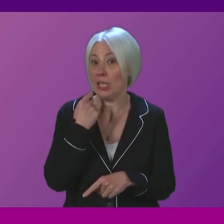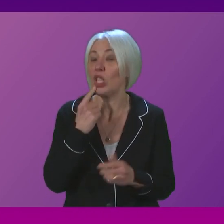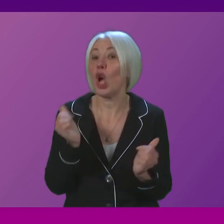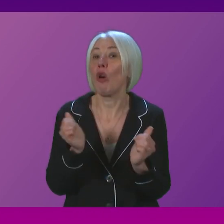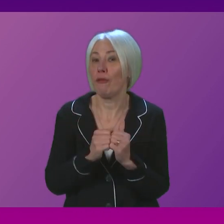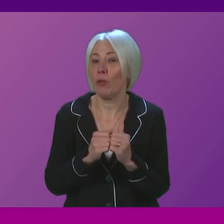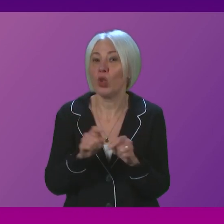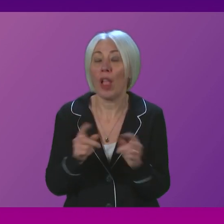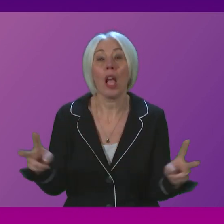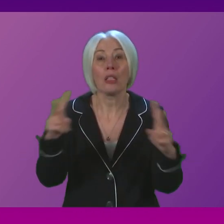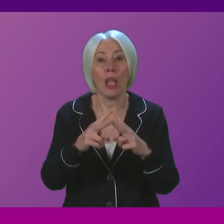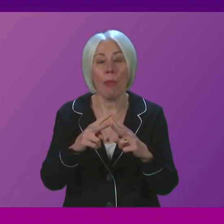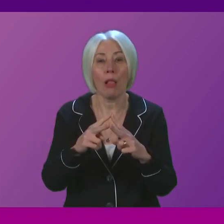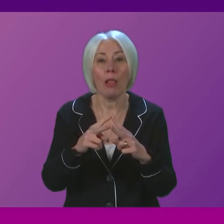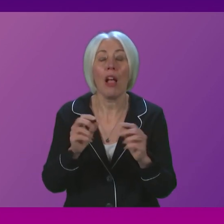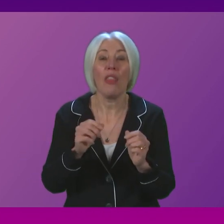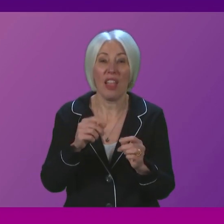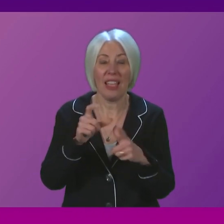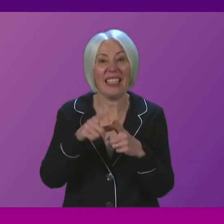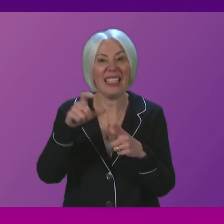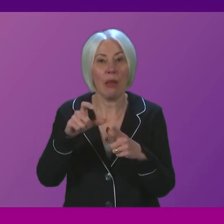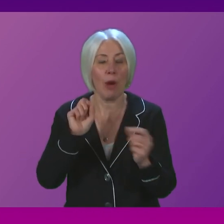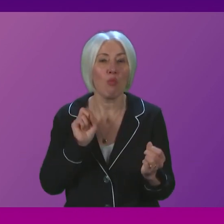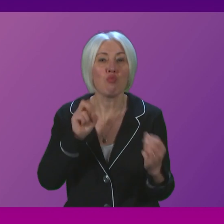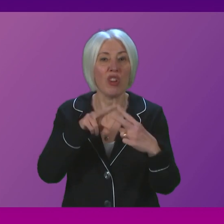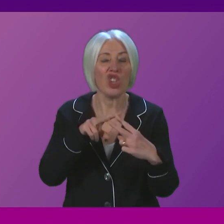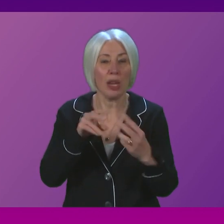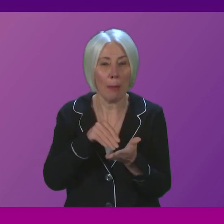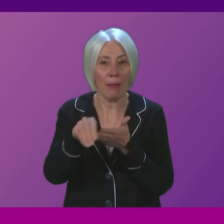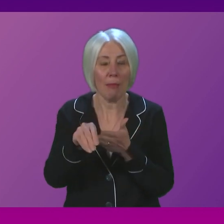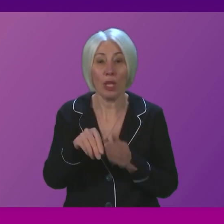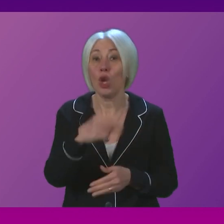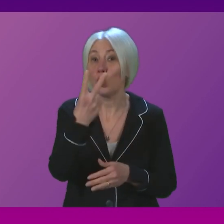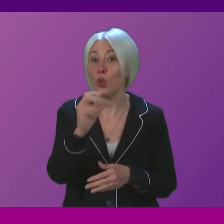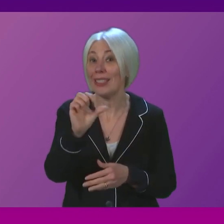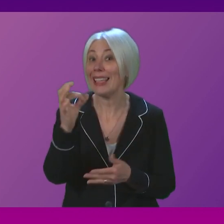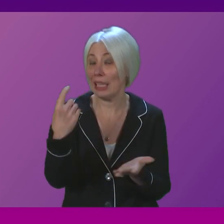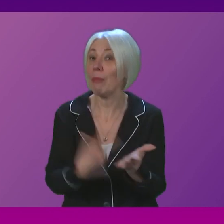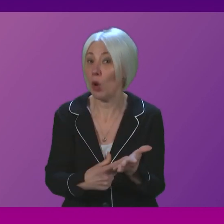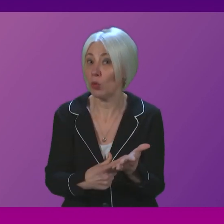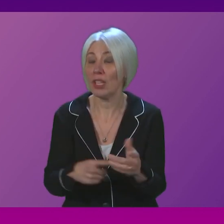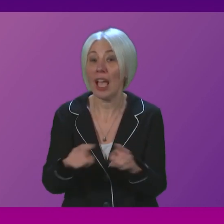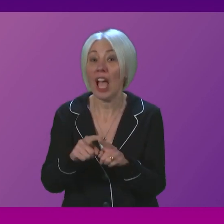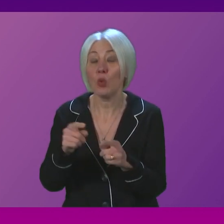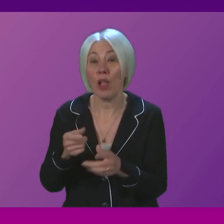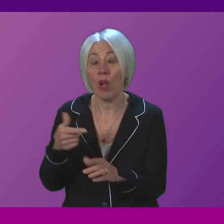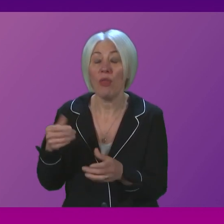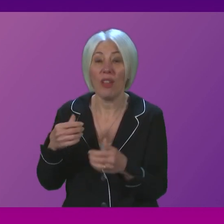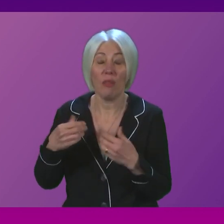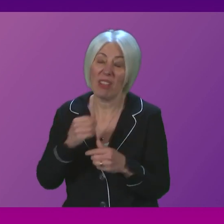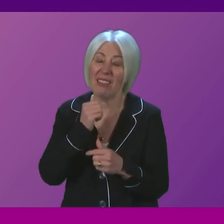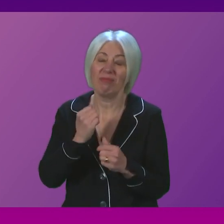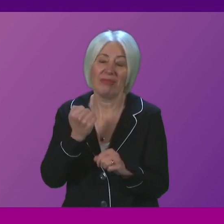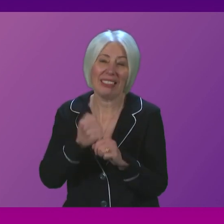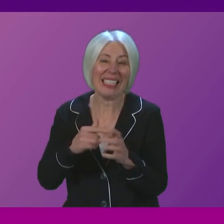we will double the December bridging payment for families to 260 pounds and increase the fuel and security fund to